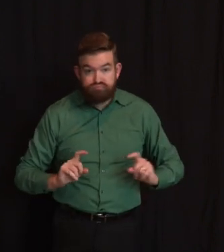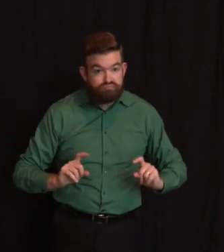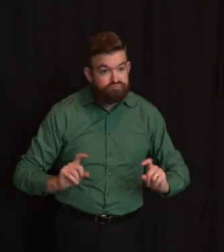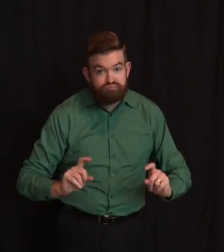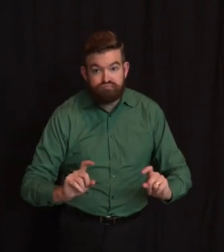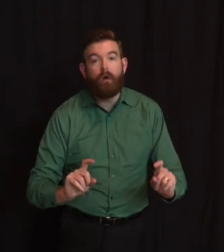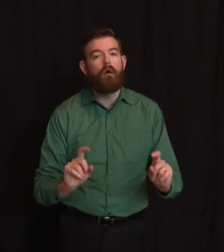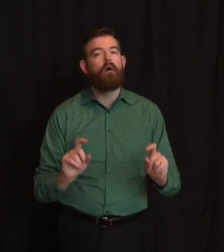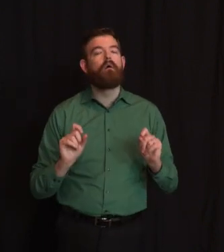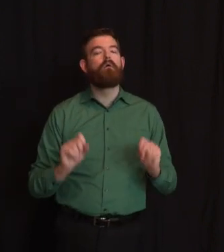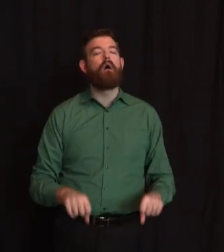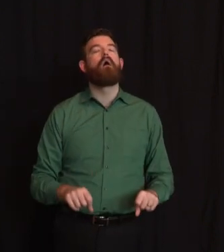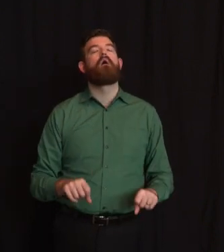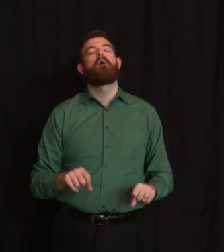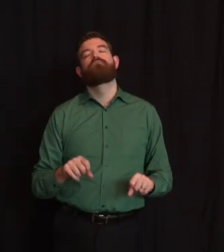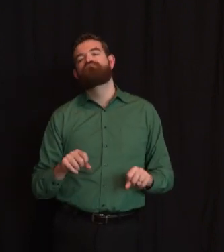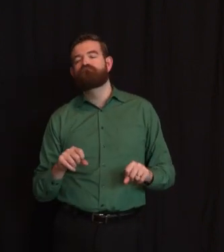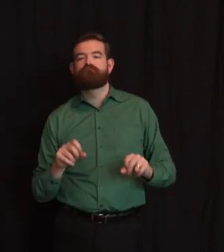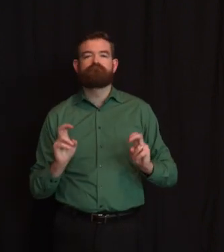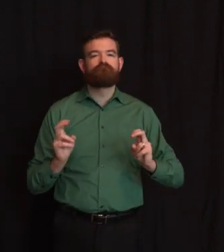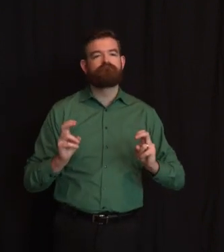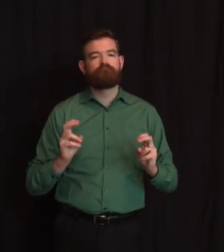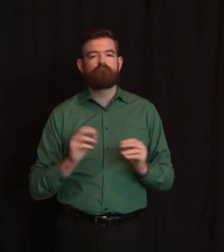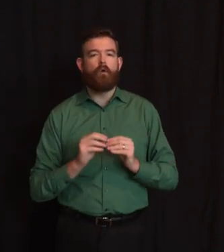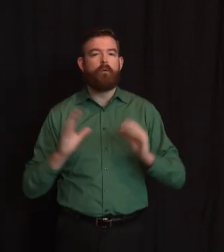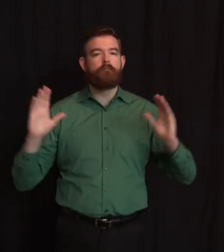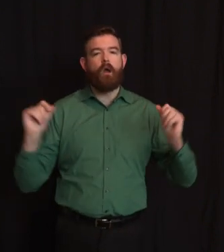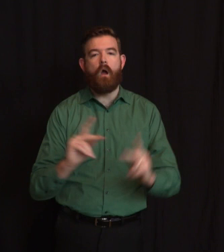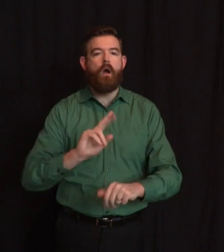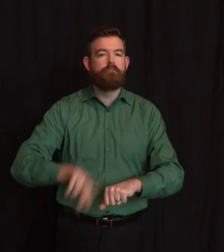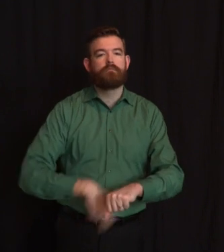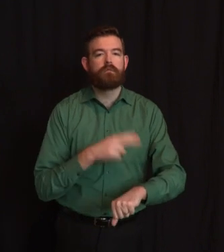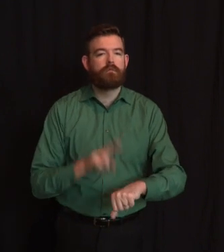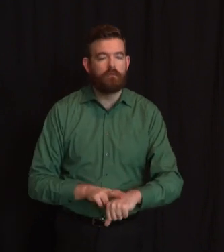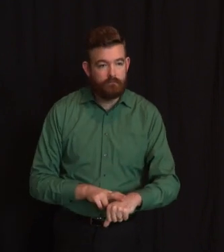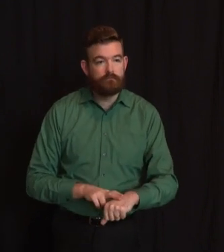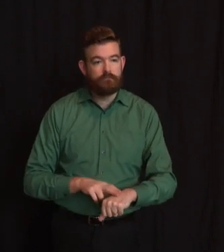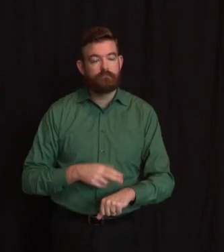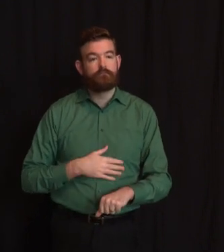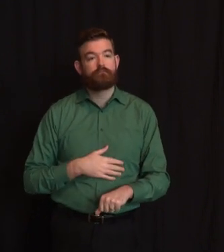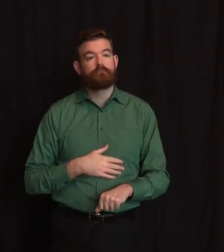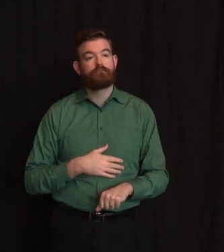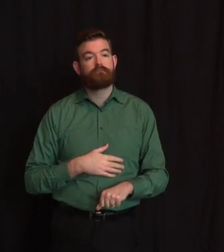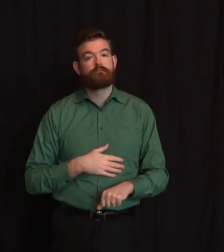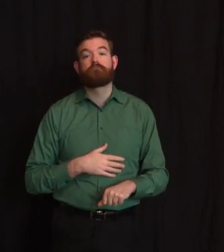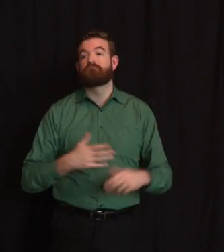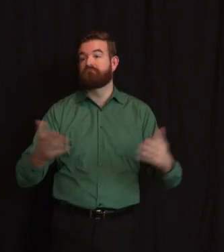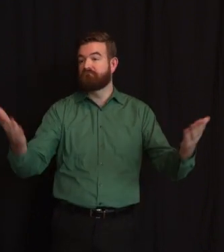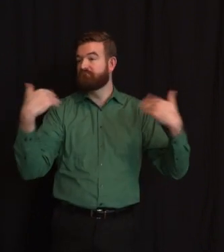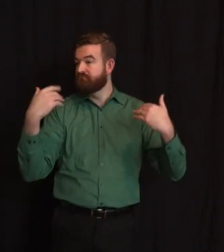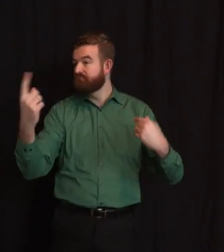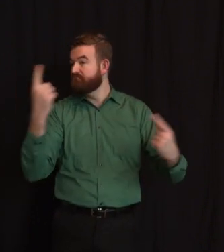Good afternoon, Governor. I've been asked to pass along – got the mic. I just don't want to make sure we've got any – no required dental work by the mic